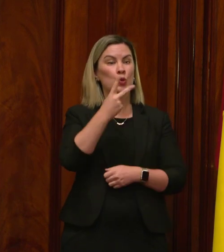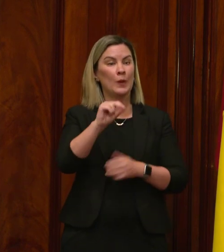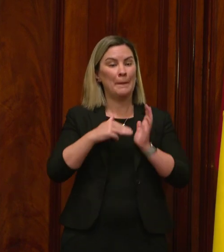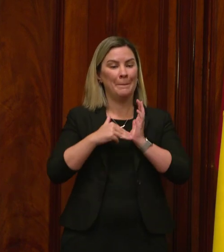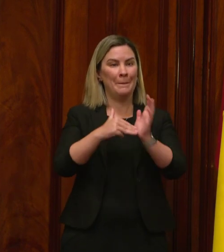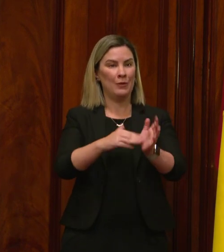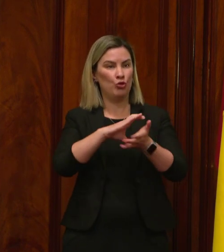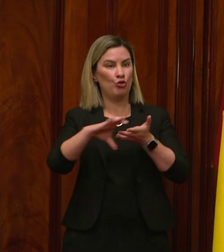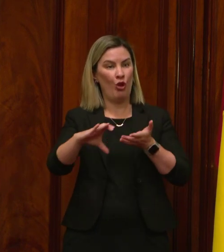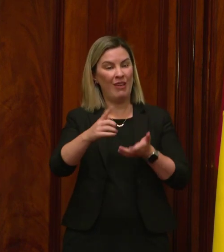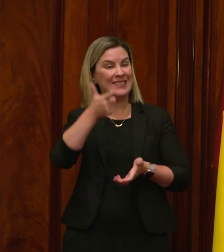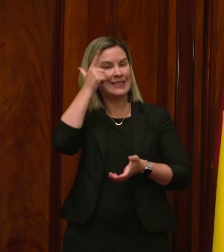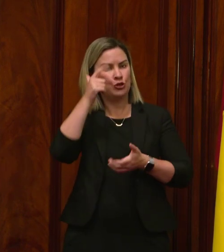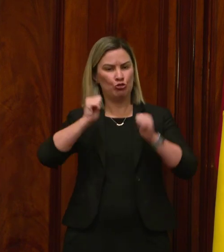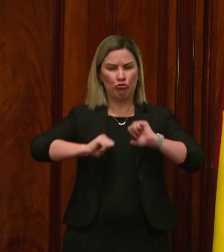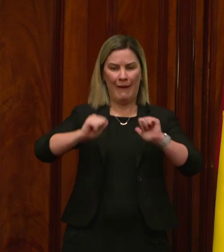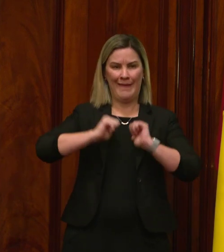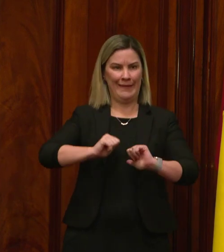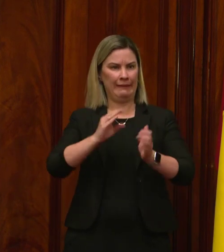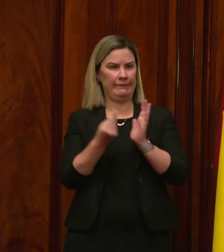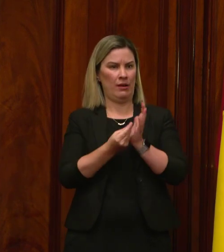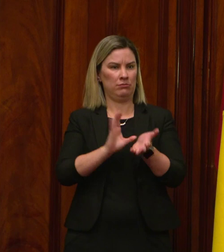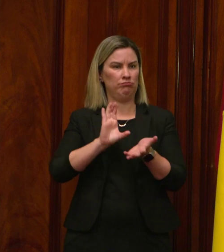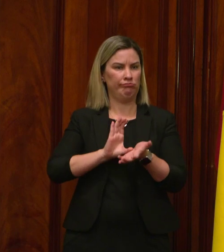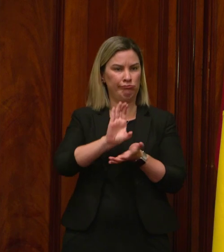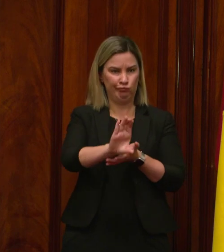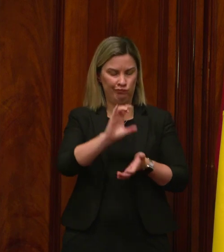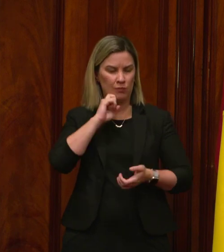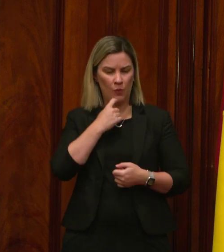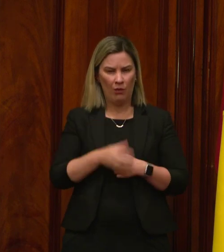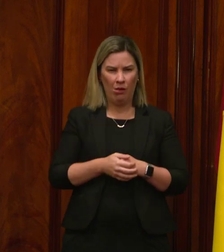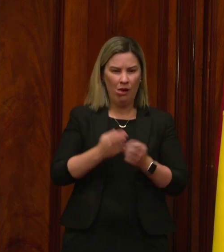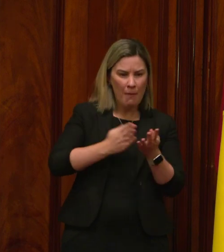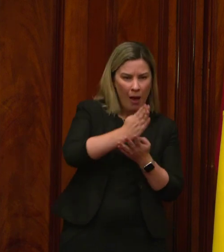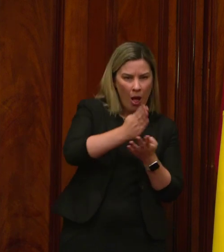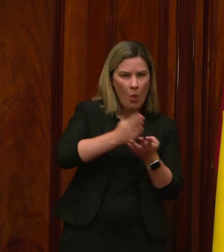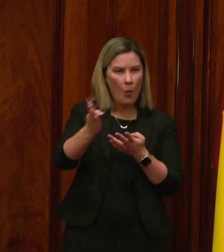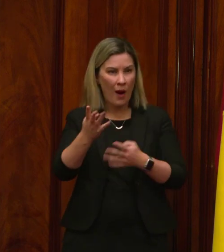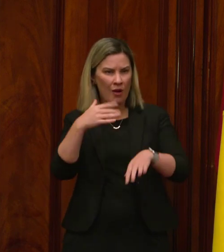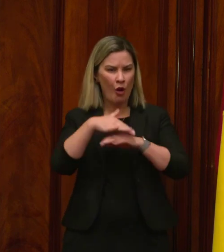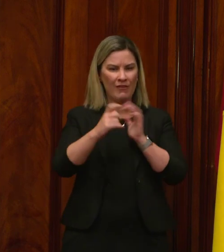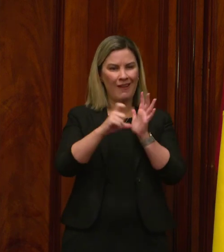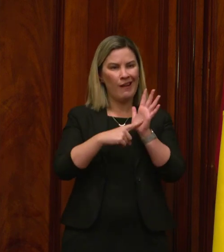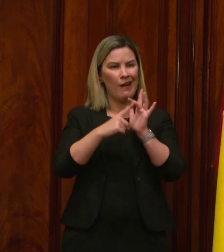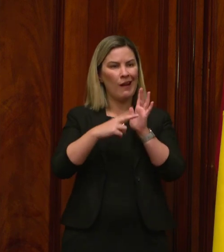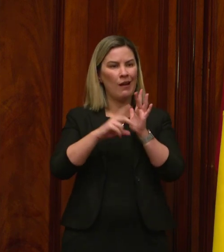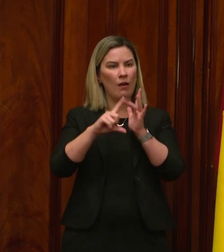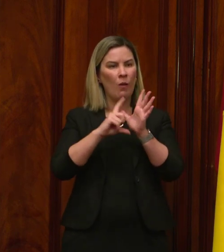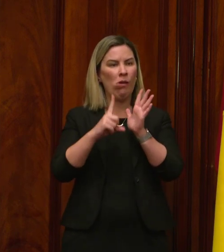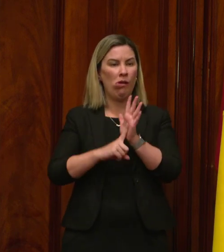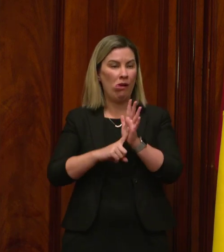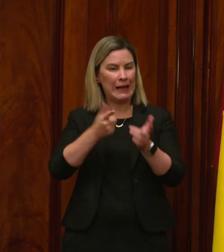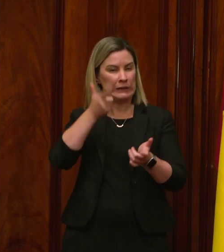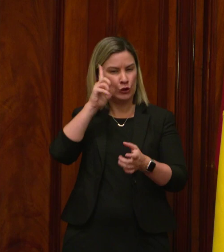training fund. This will support innovative pathways into teaching, such as clinical teaching hubs. These